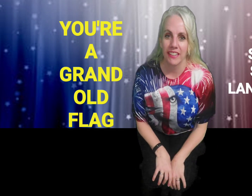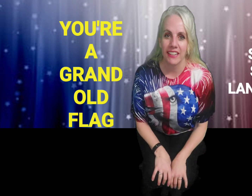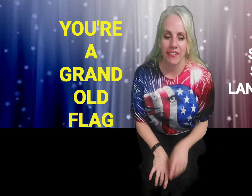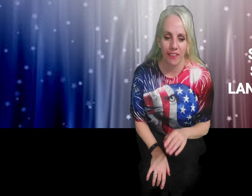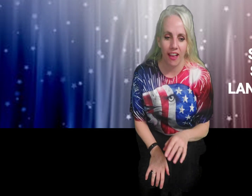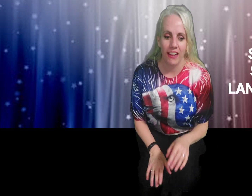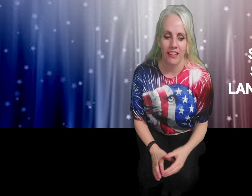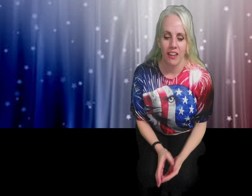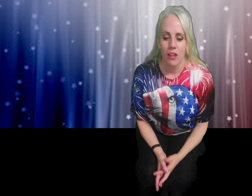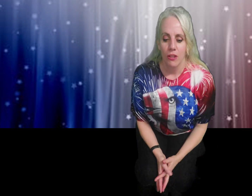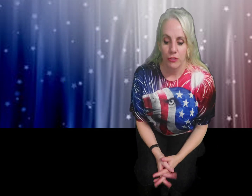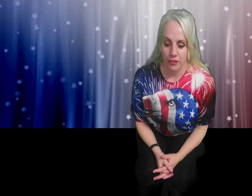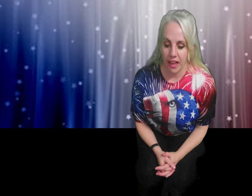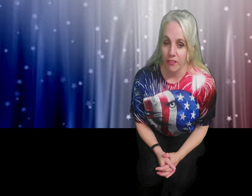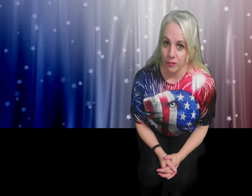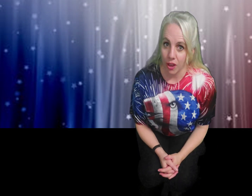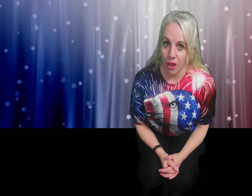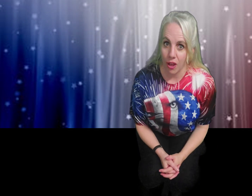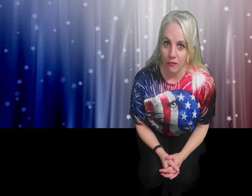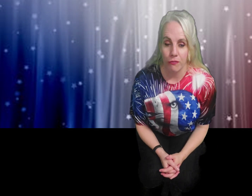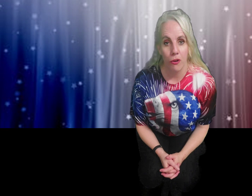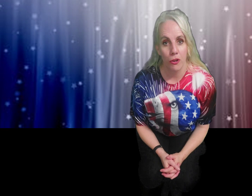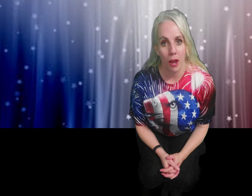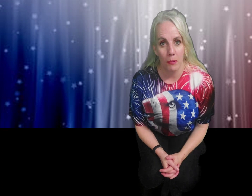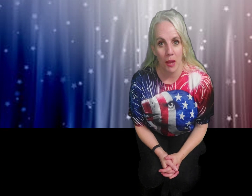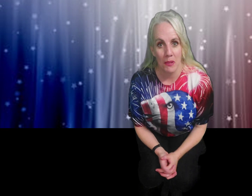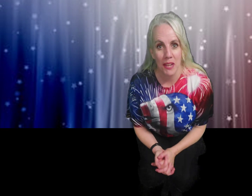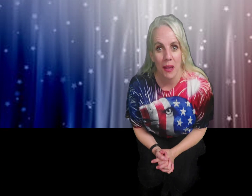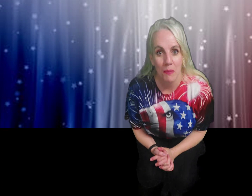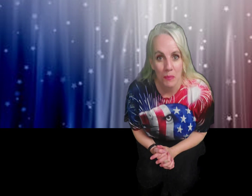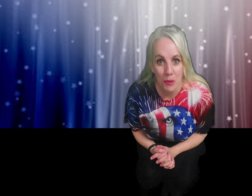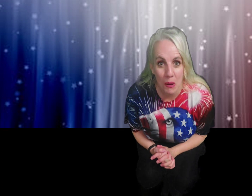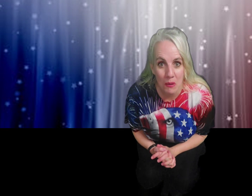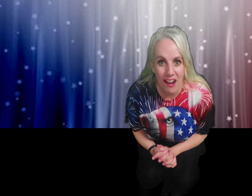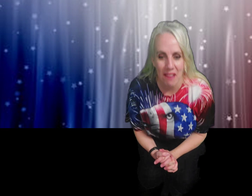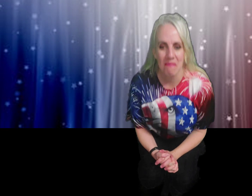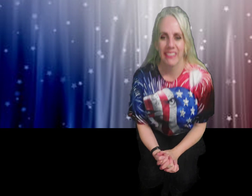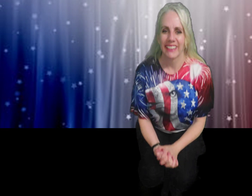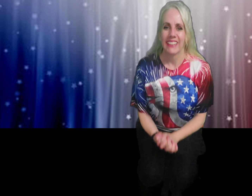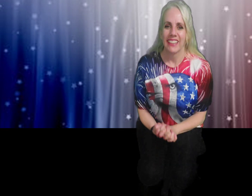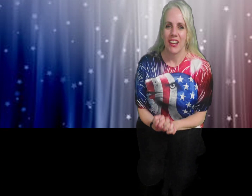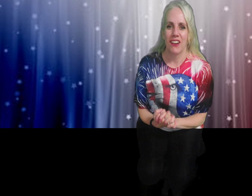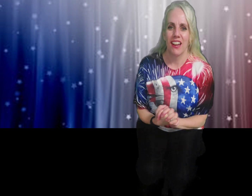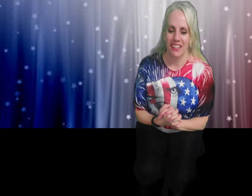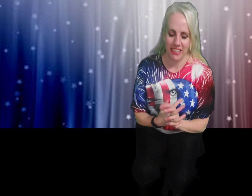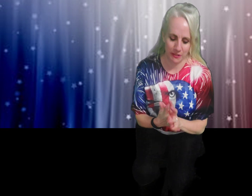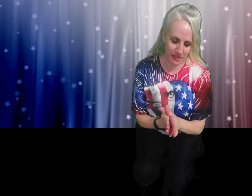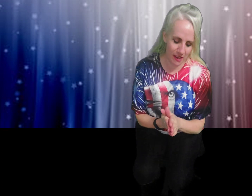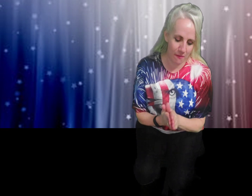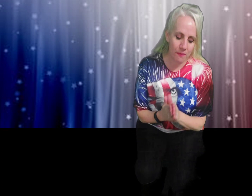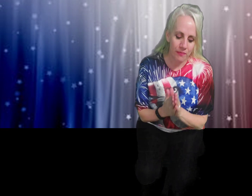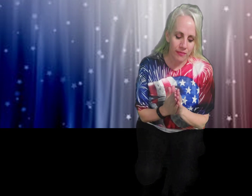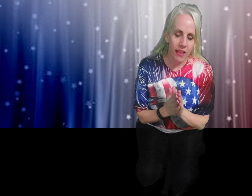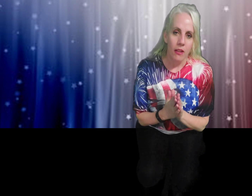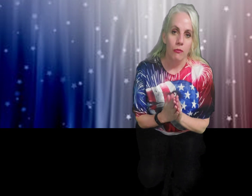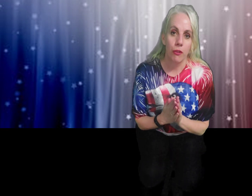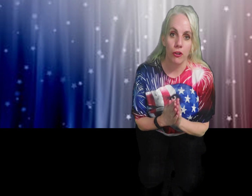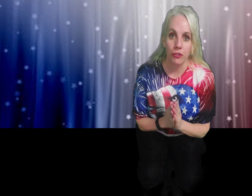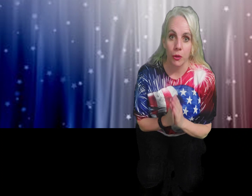sing in sign to that song for your upcoming program. All right, here we go. First